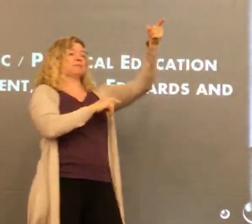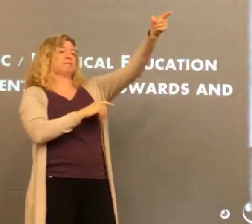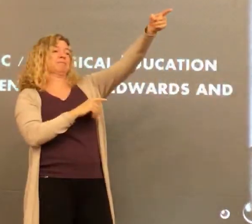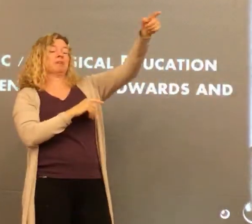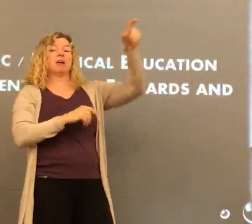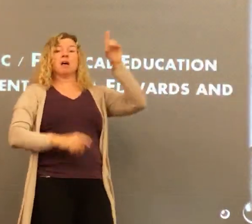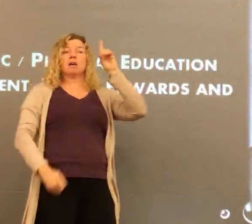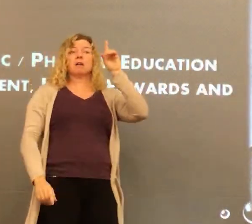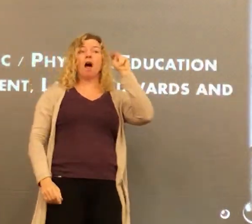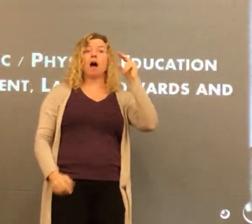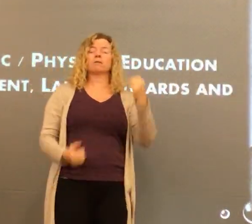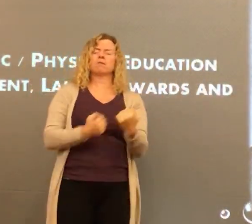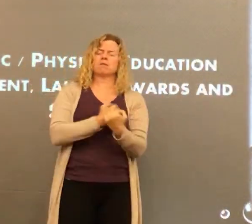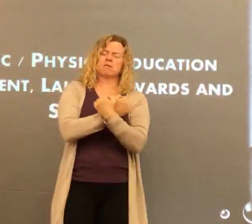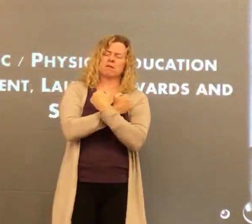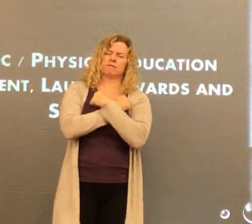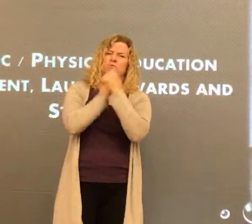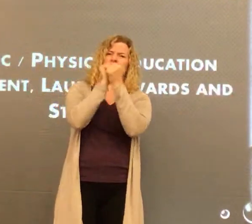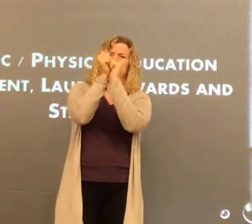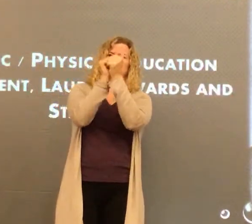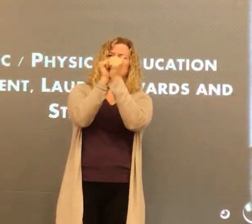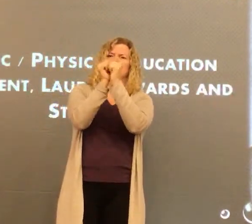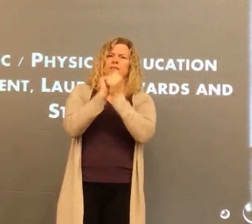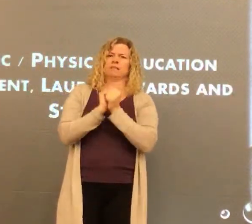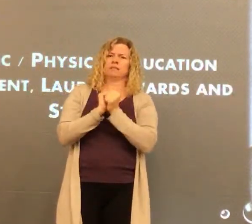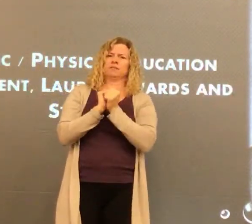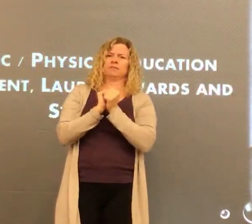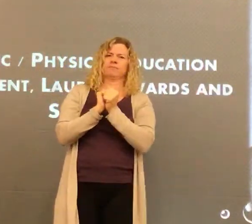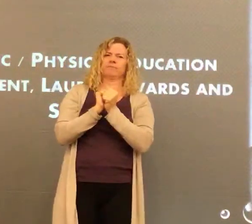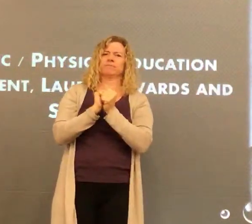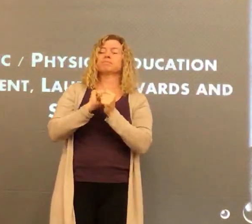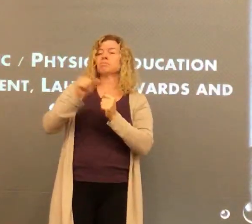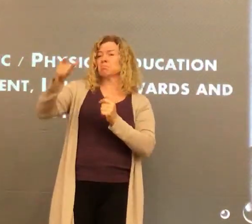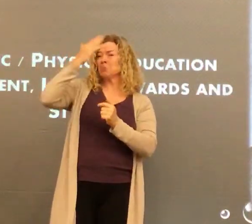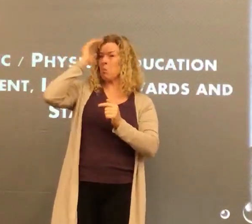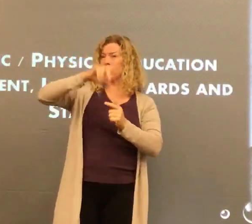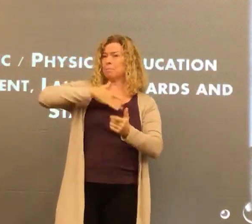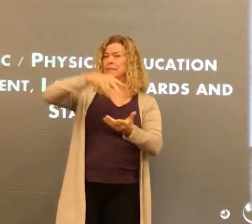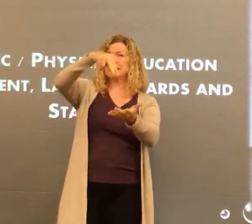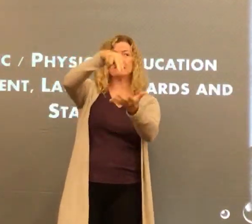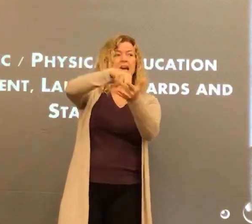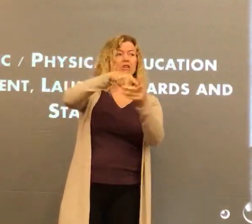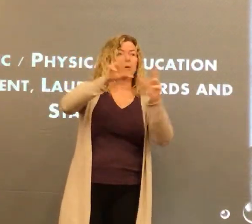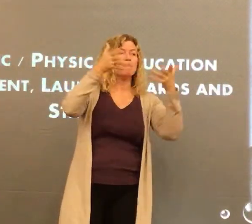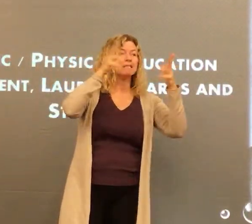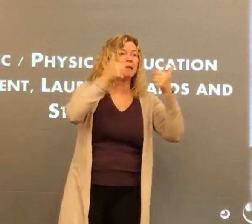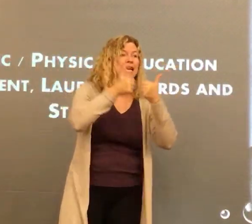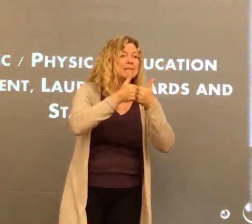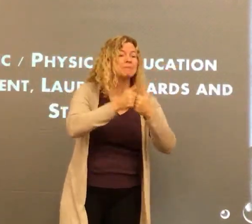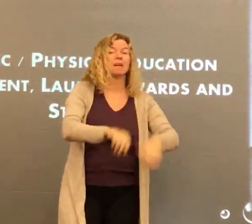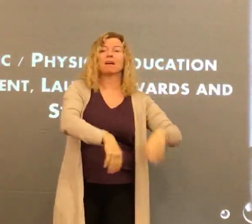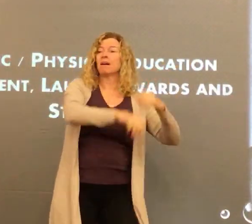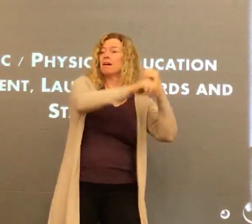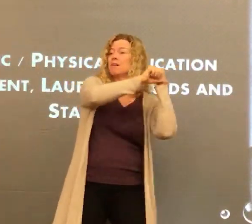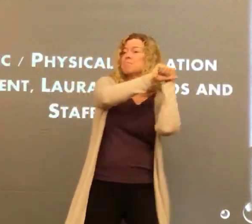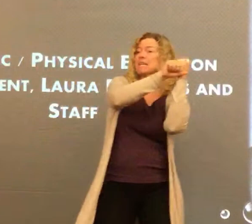the athletics department. Oh, did Don love his sports? You know where he used to stand during basketball